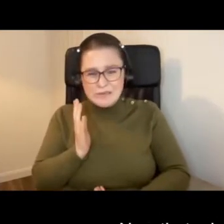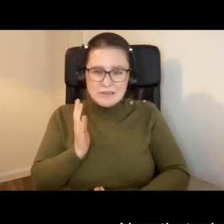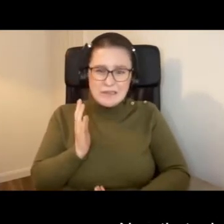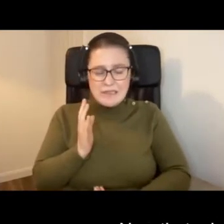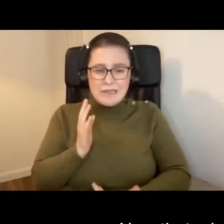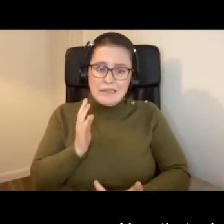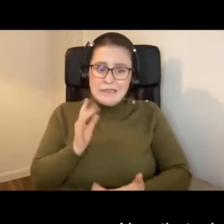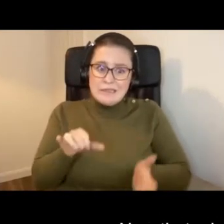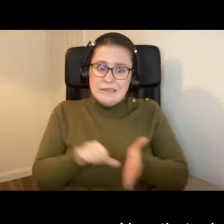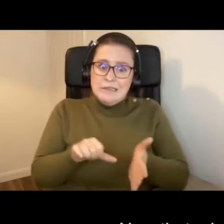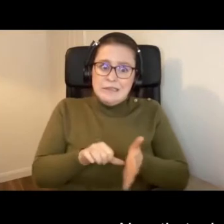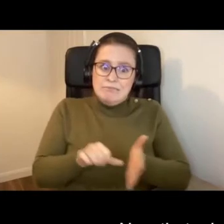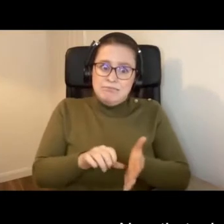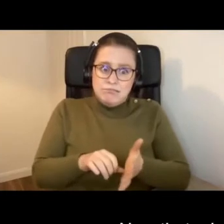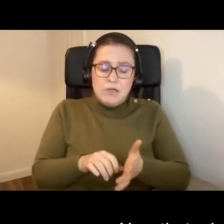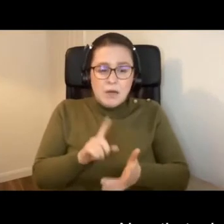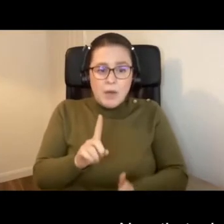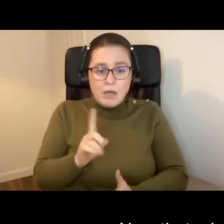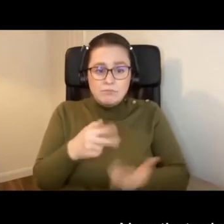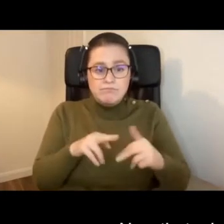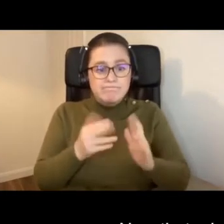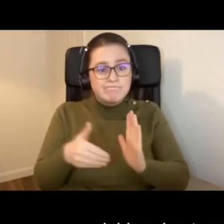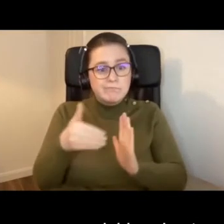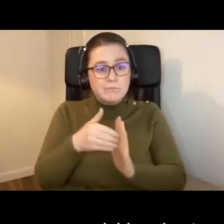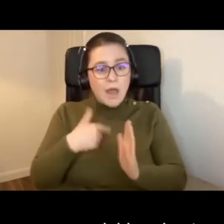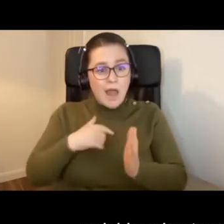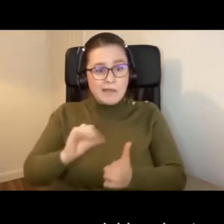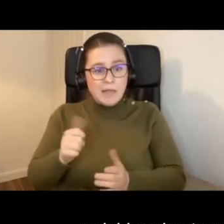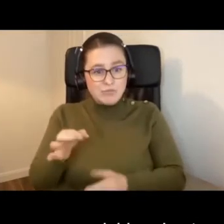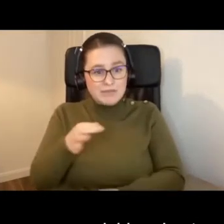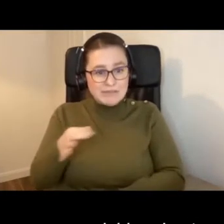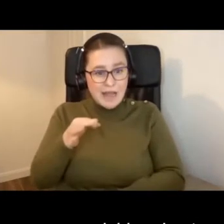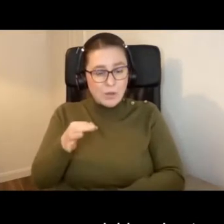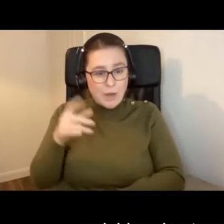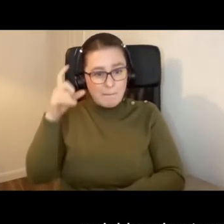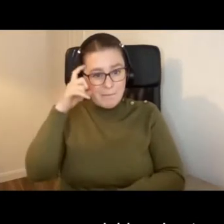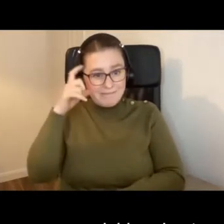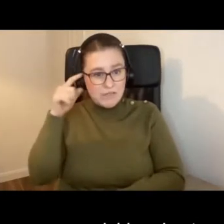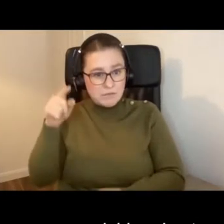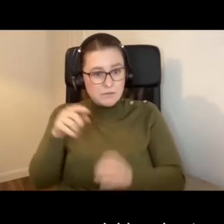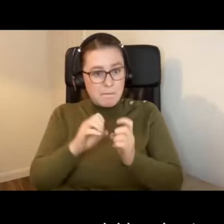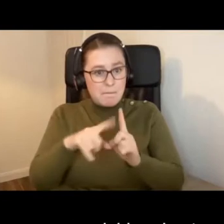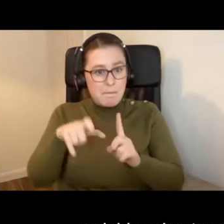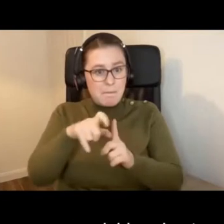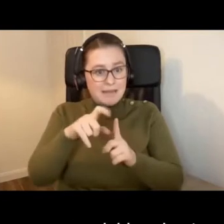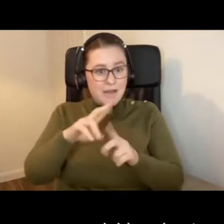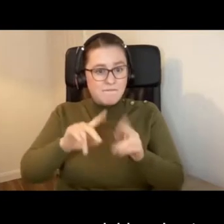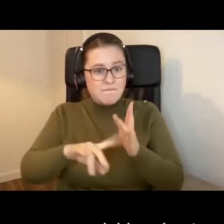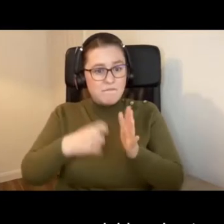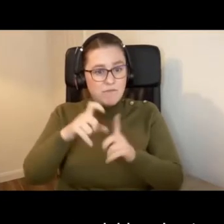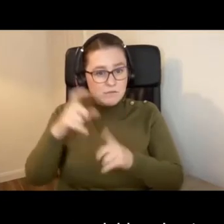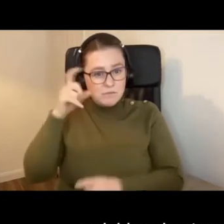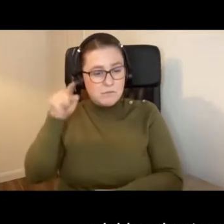a long stretch, but if I add that our neighbouring town in Bedford declared itself an